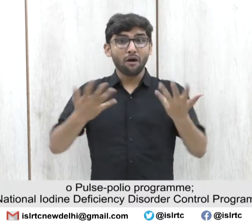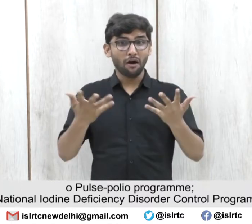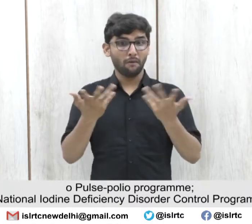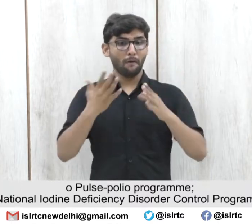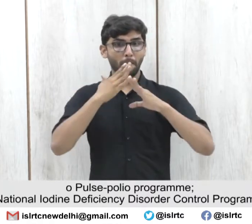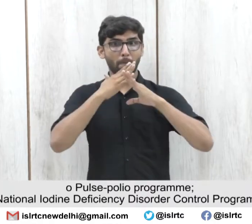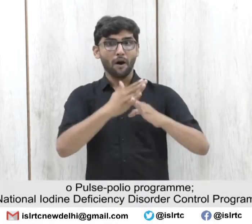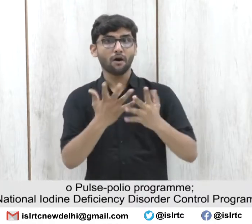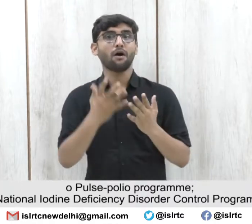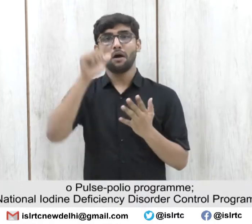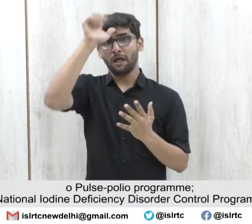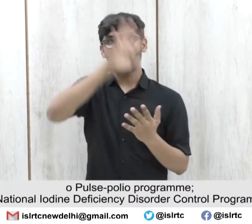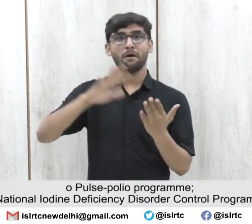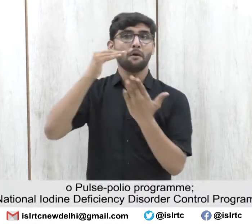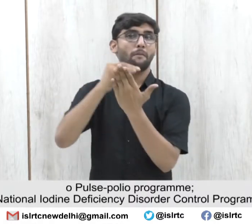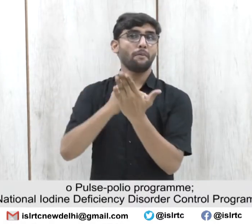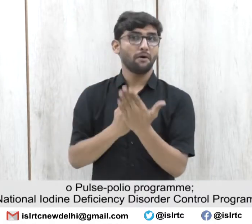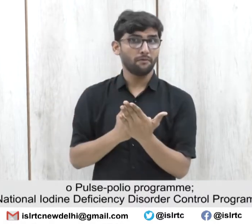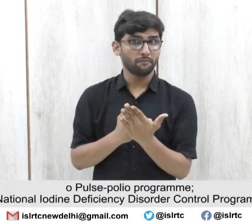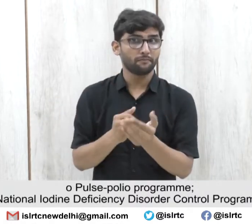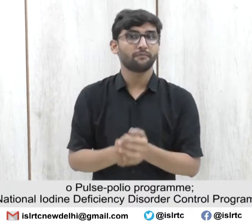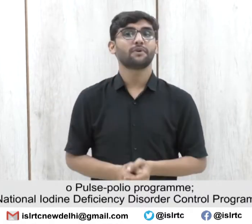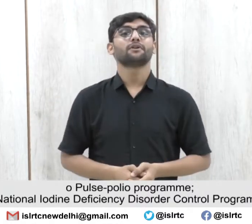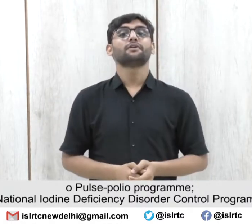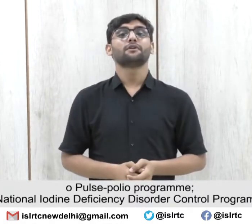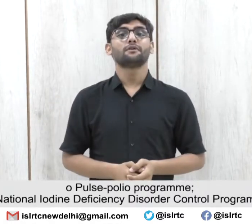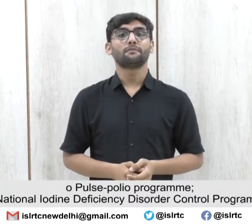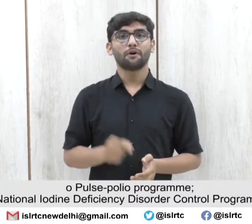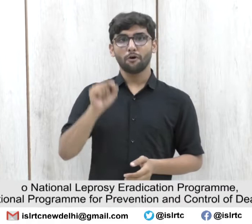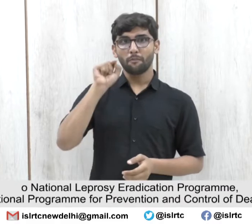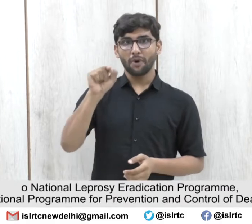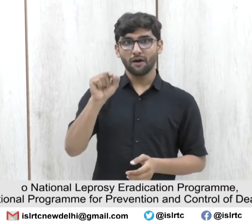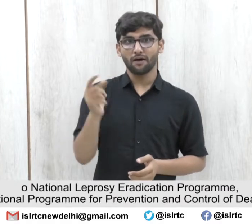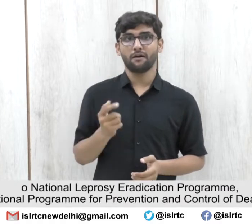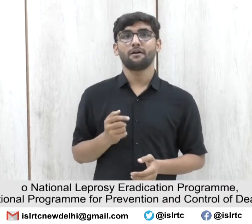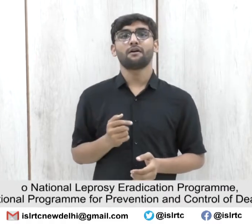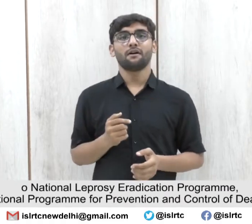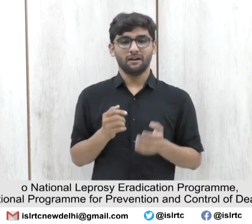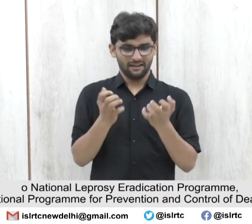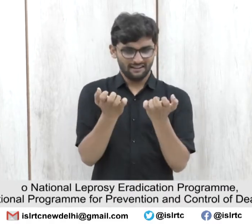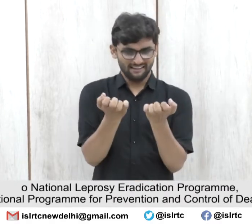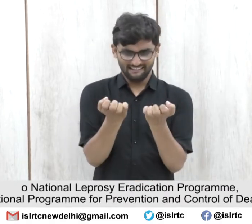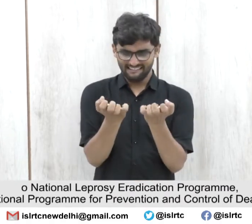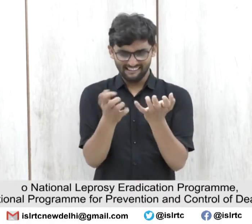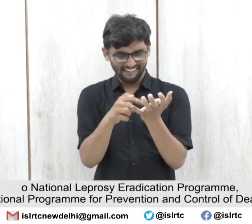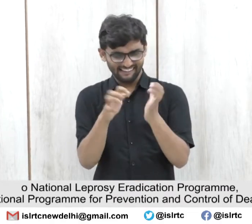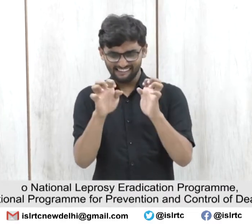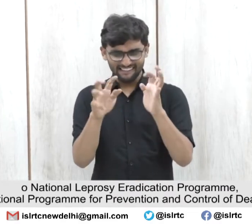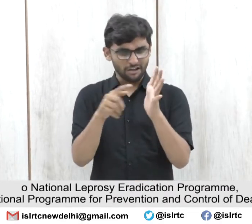Control Program 6.1 Leprosy Eradication